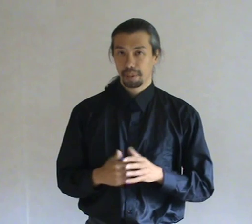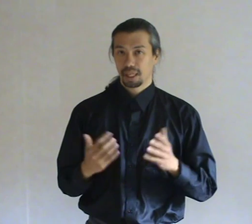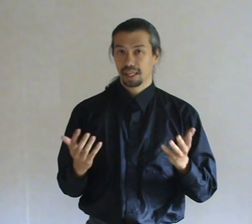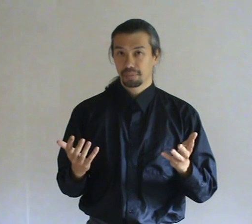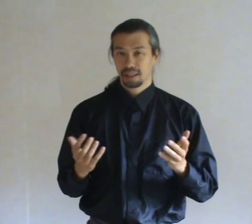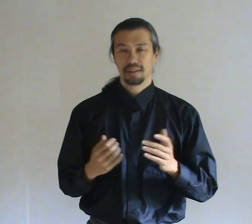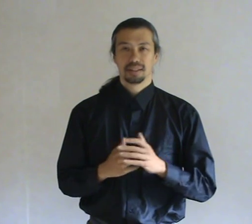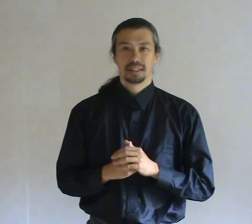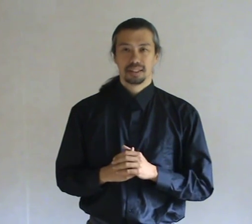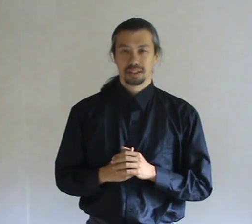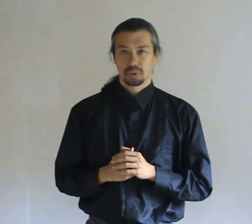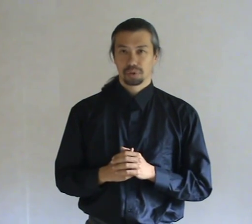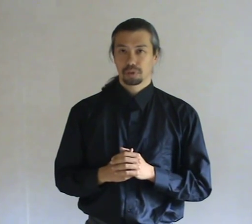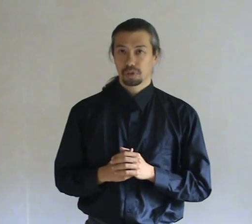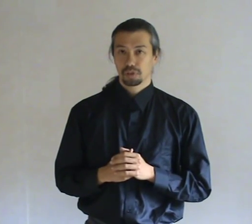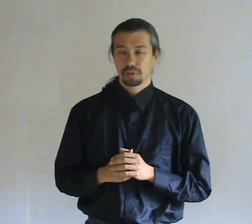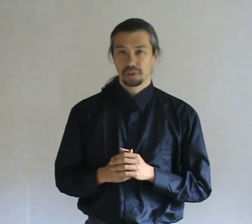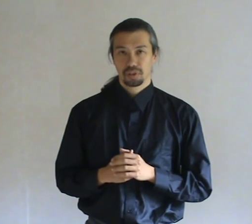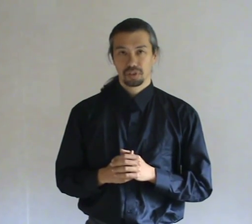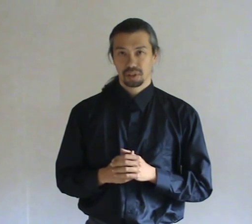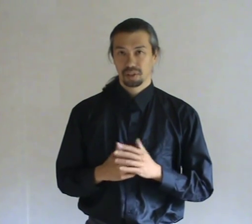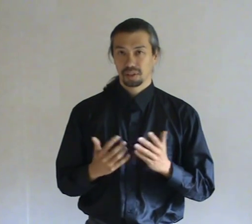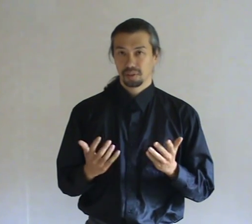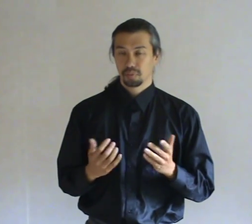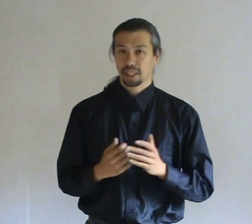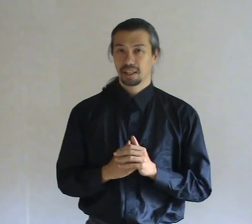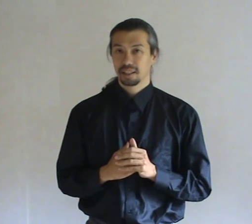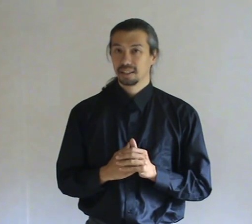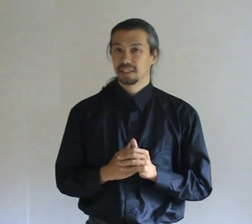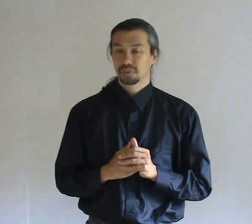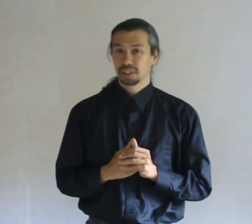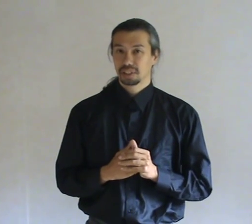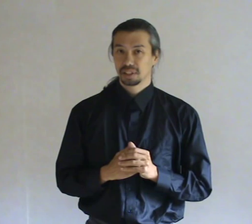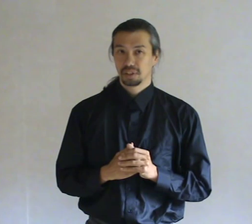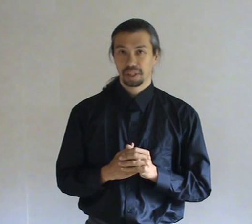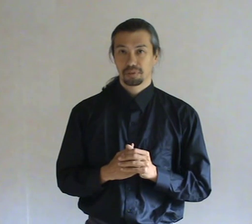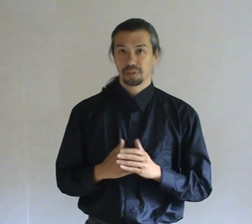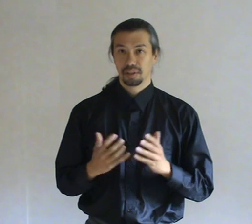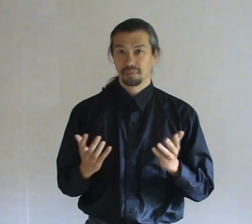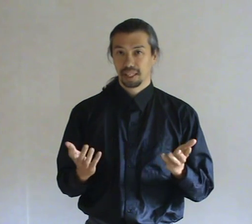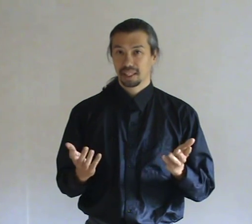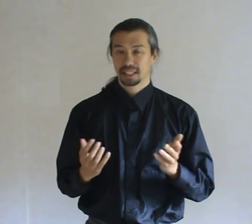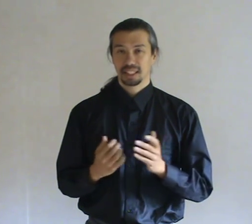Papalegba, Lord of the Crossroads. In the Wicca tradition you have Hekate.